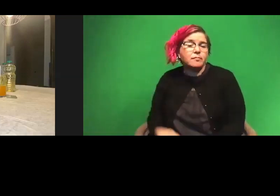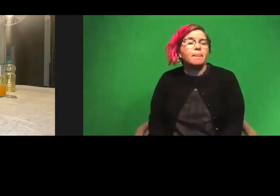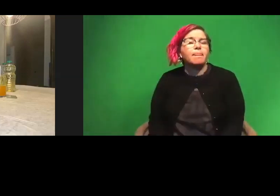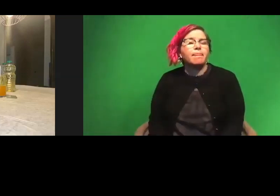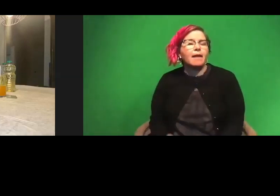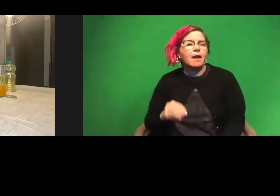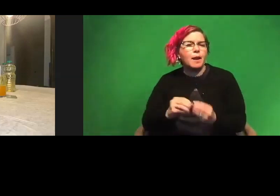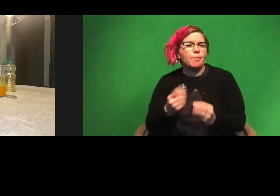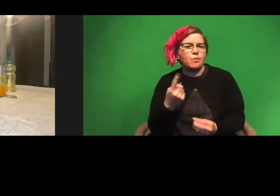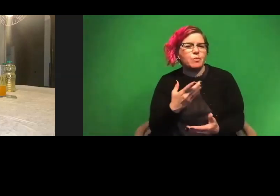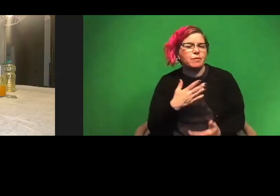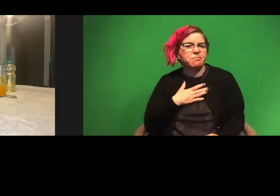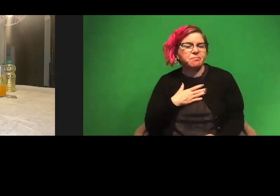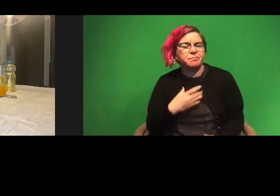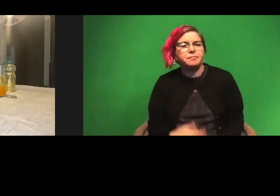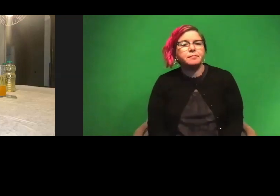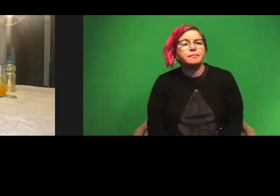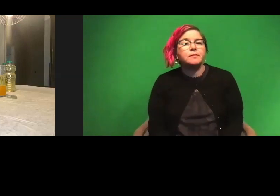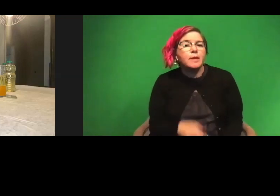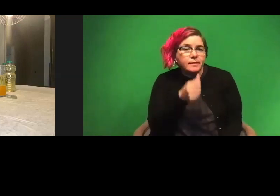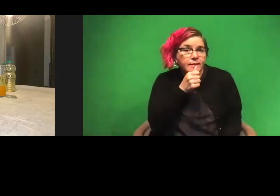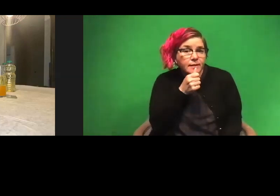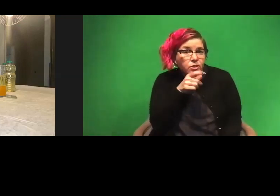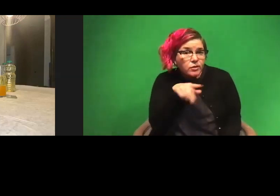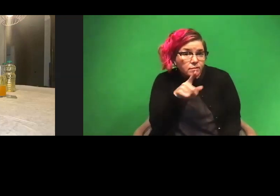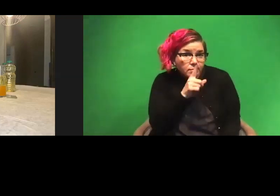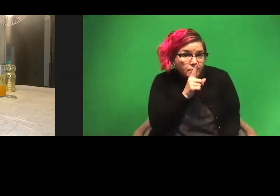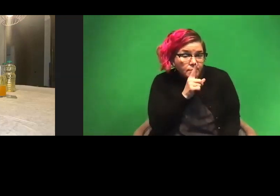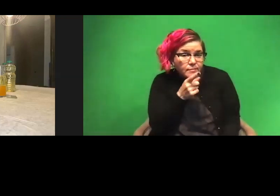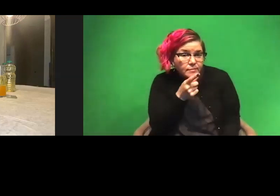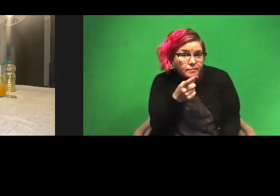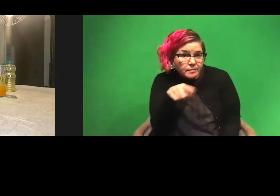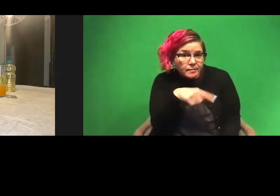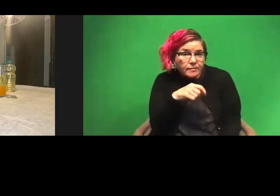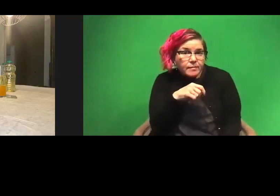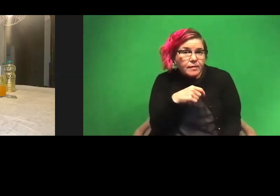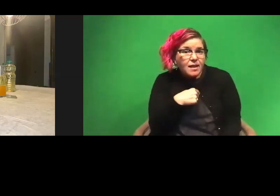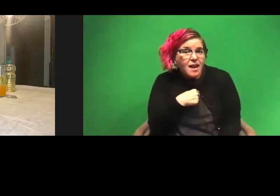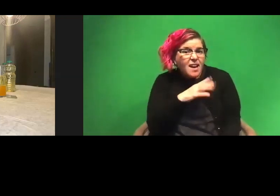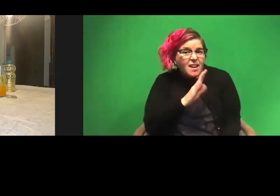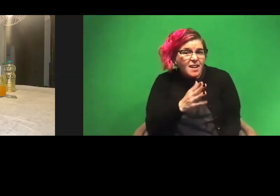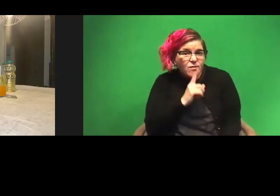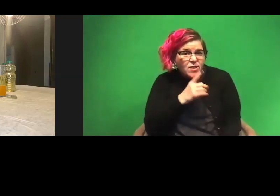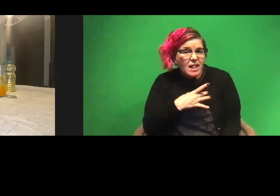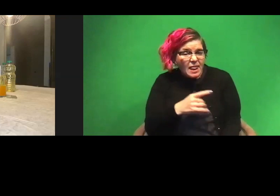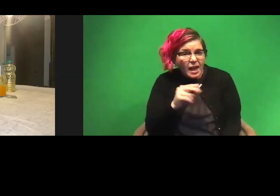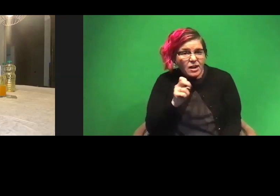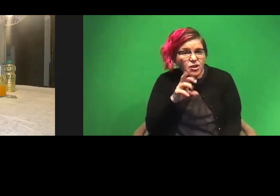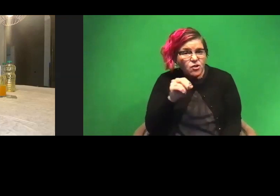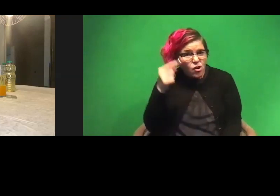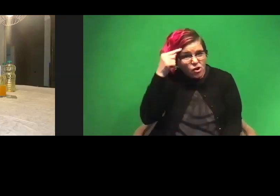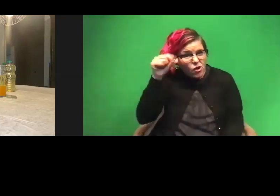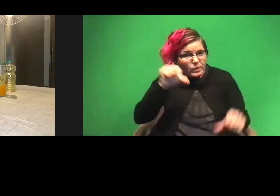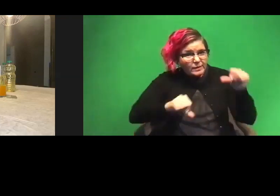was the number one thing. And just a secret between all of us and, you know, me, I really never liked neuroscience. So it's actually very